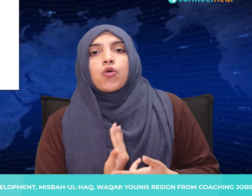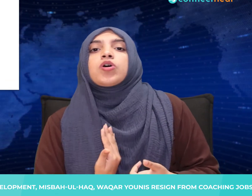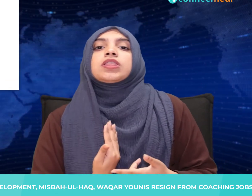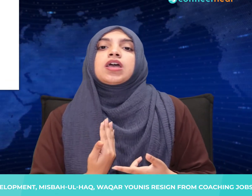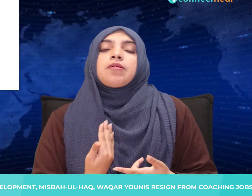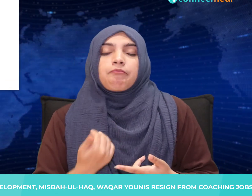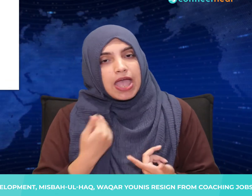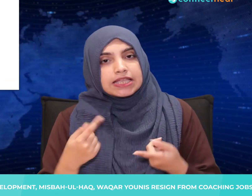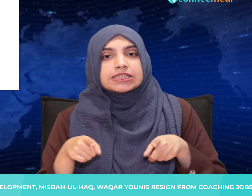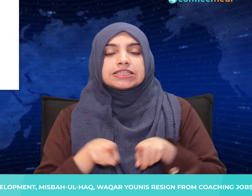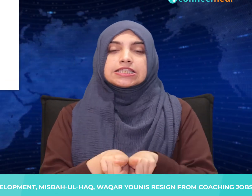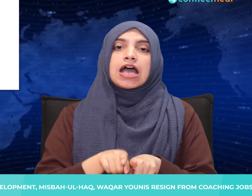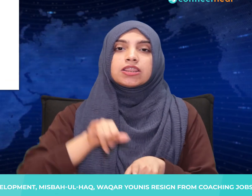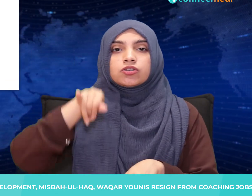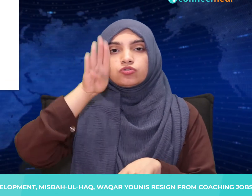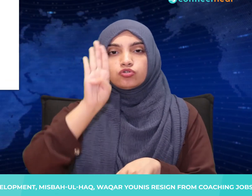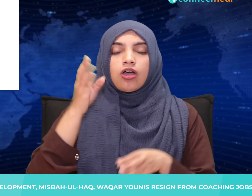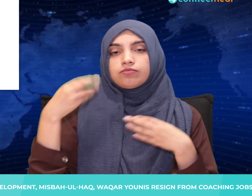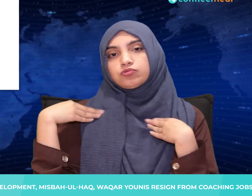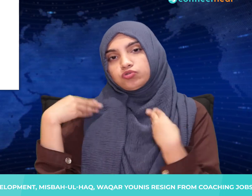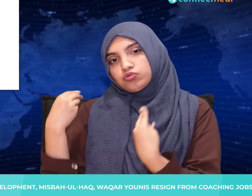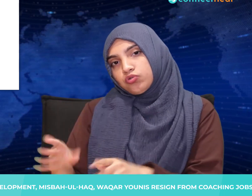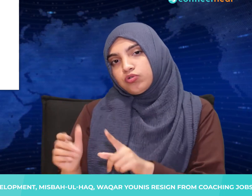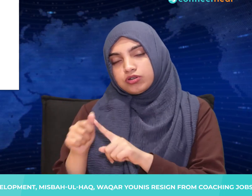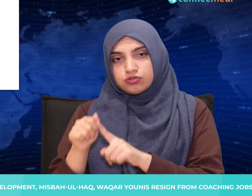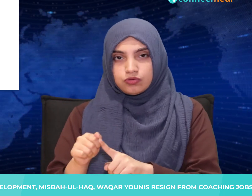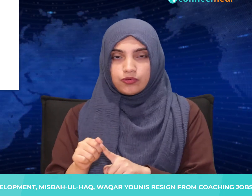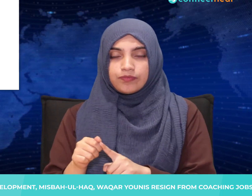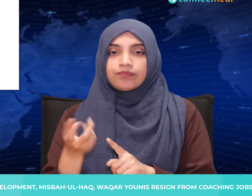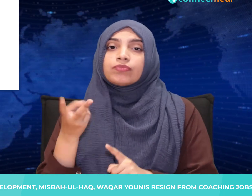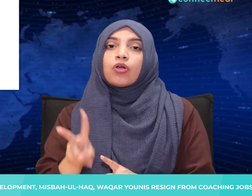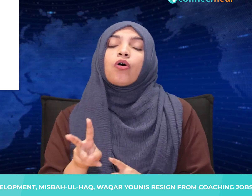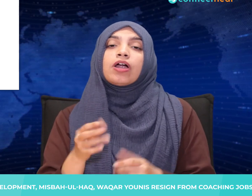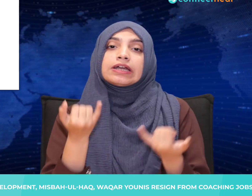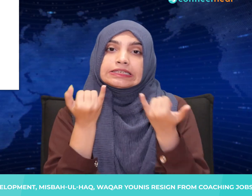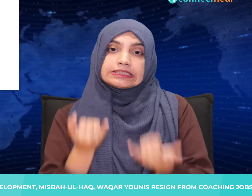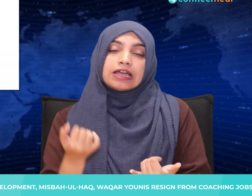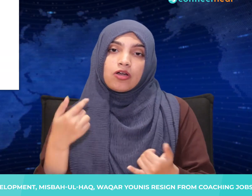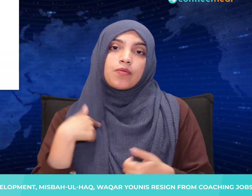together, had worked as a pair and now also stepped down together.